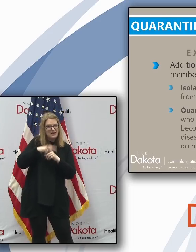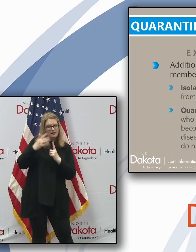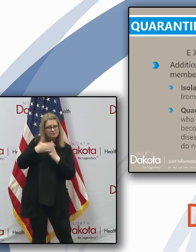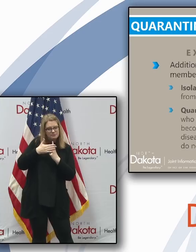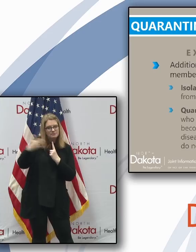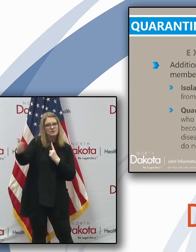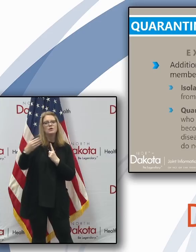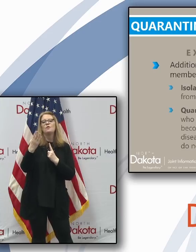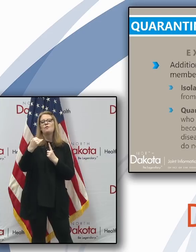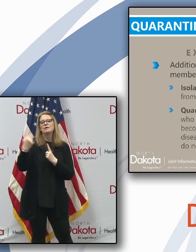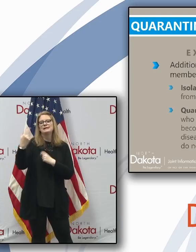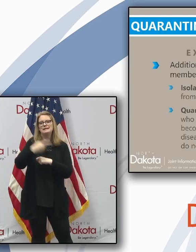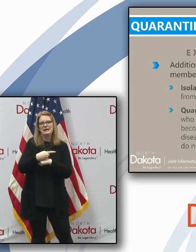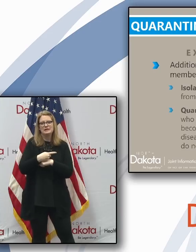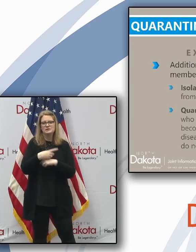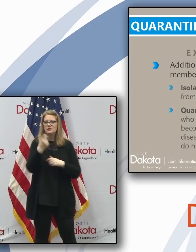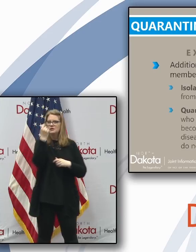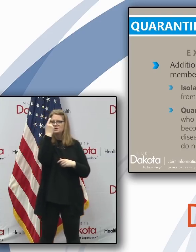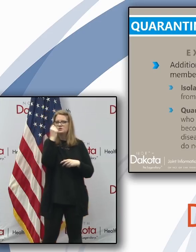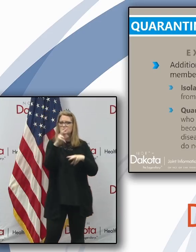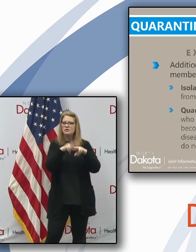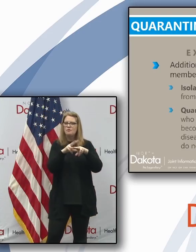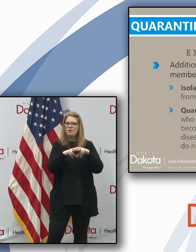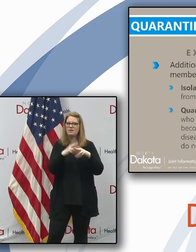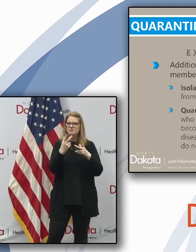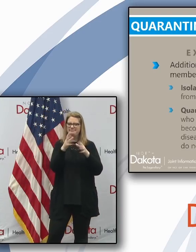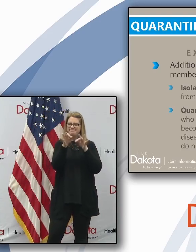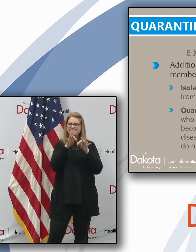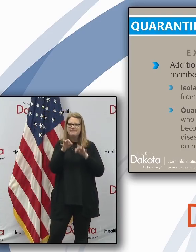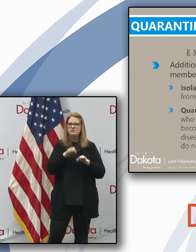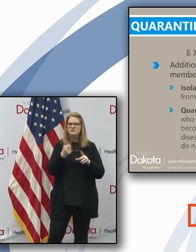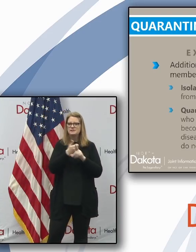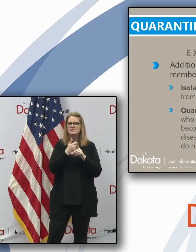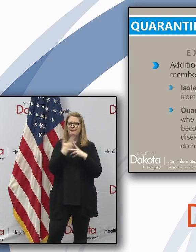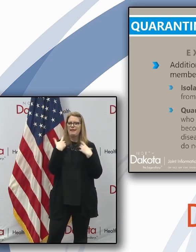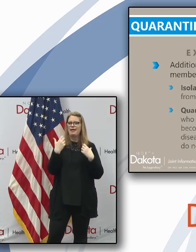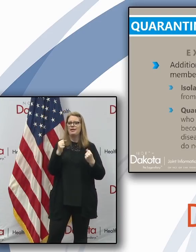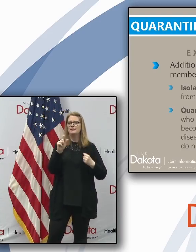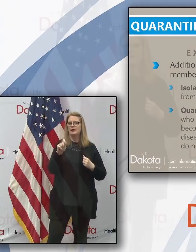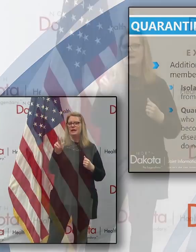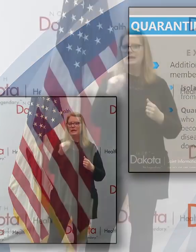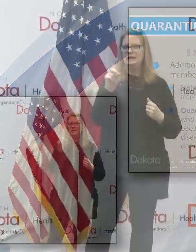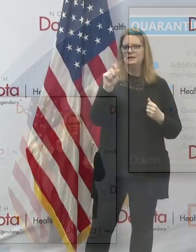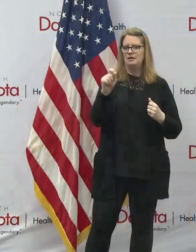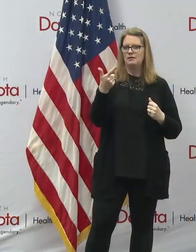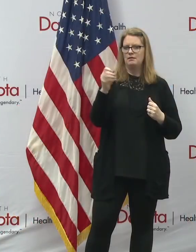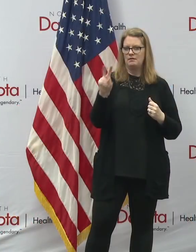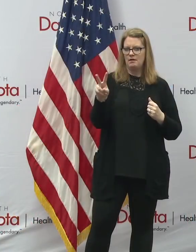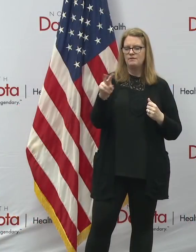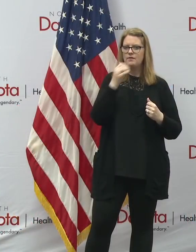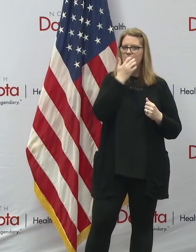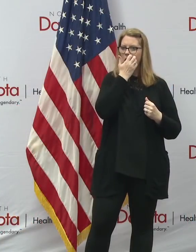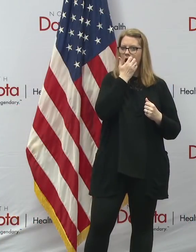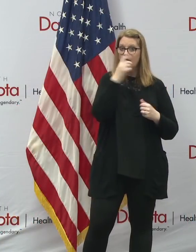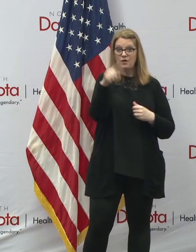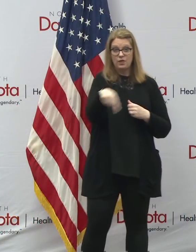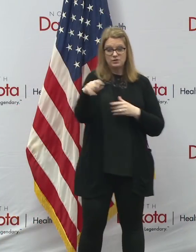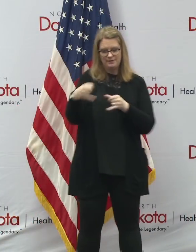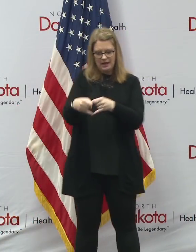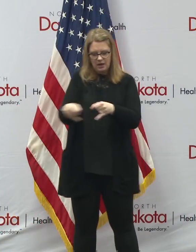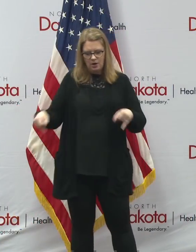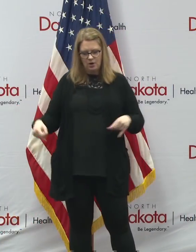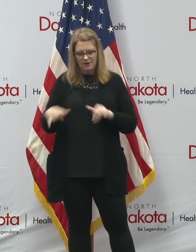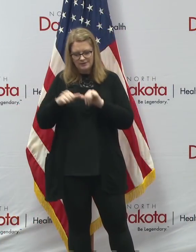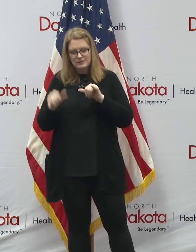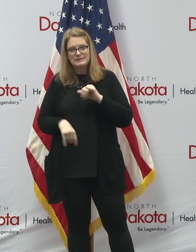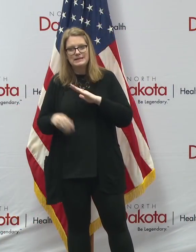that those definitions will be available on health.nd.gov. But for those that are quarantining, again, we